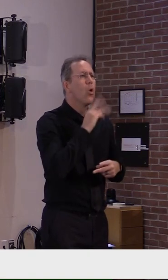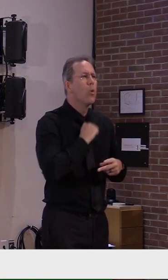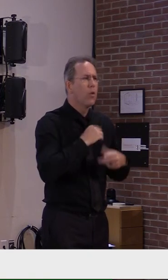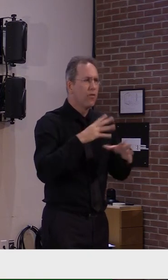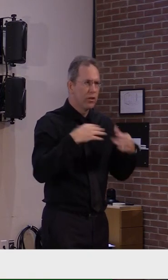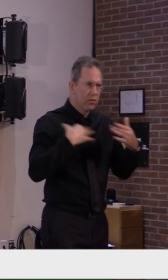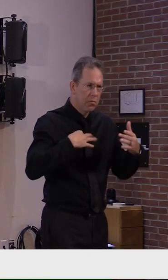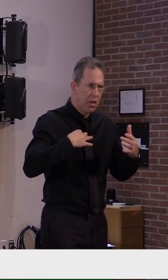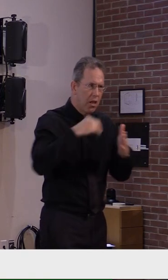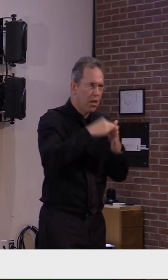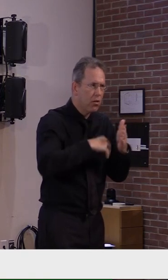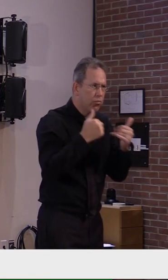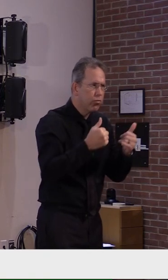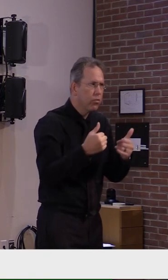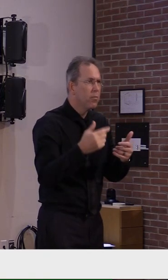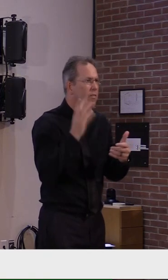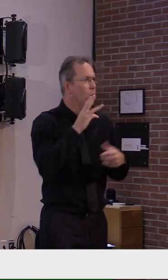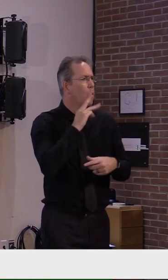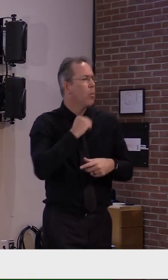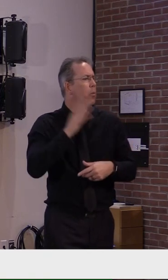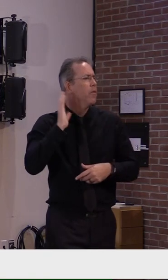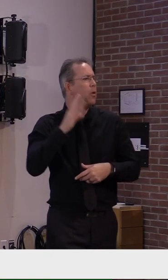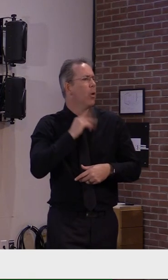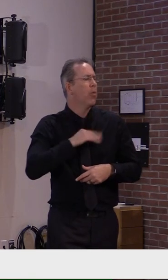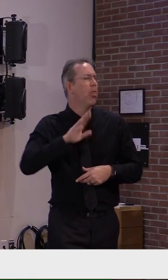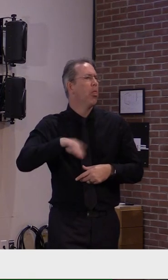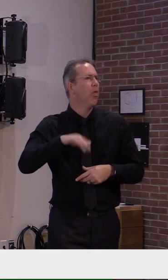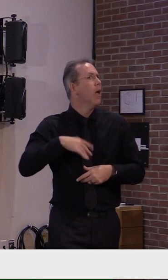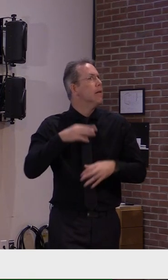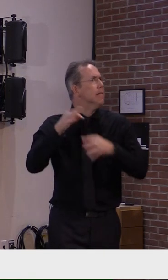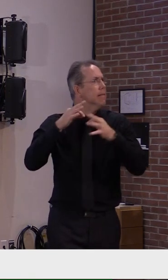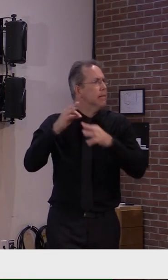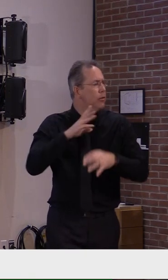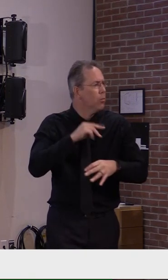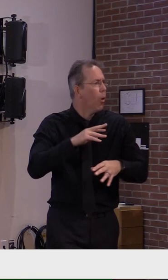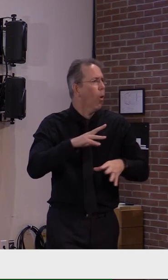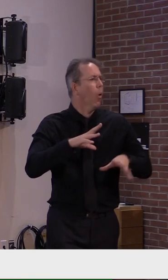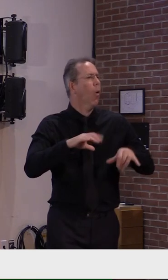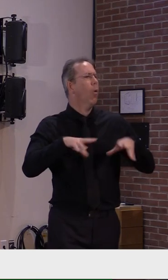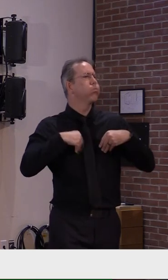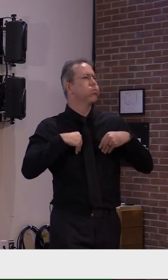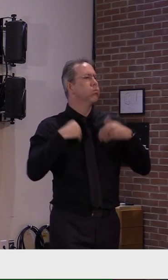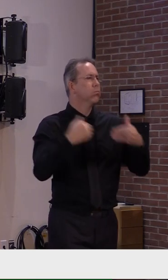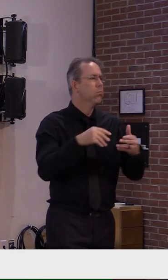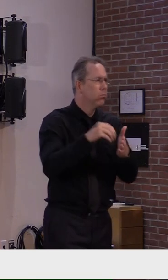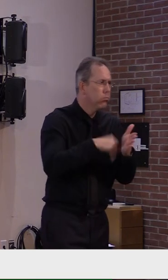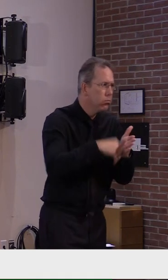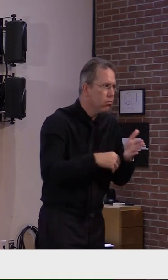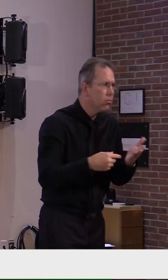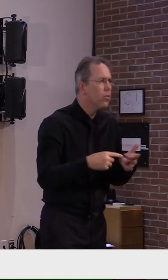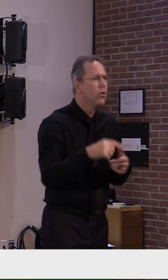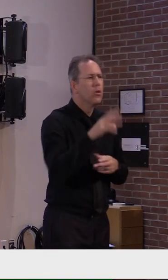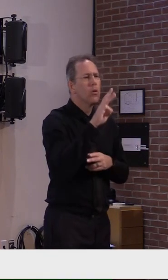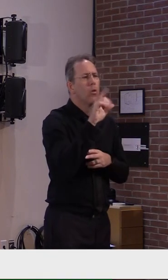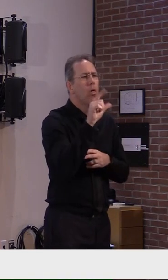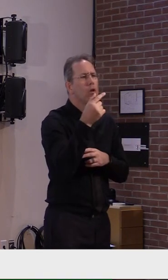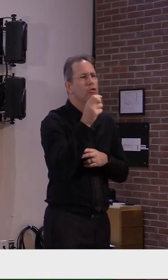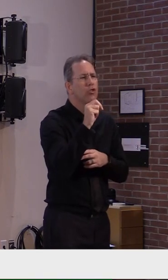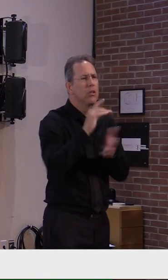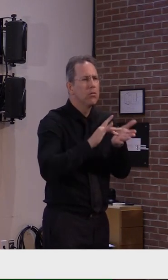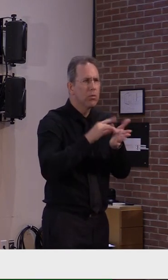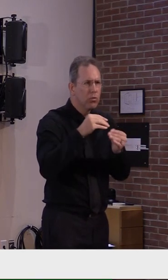outstanding. CBS has applied, Walgreens, Lowe's. So many of the larger out-of-state